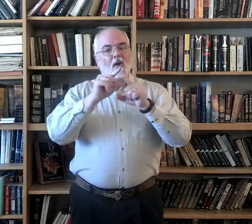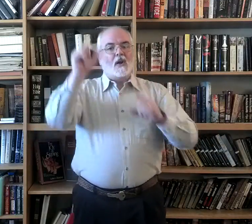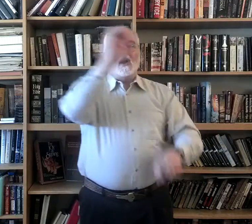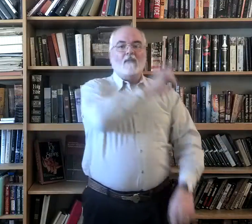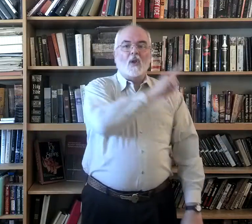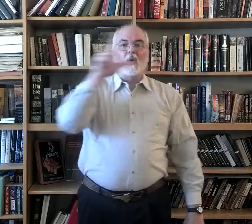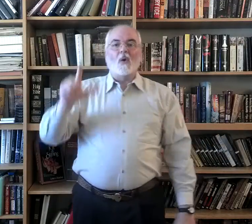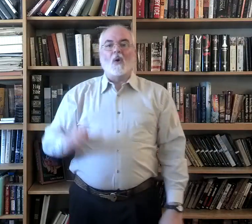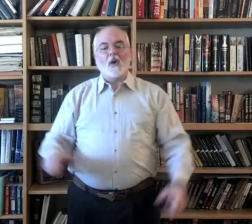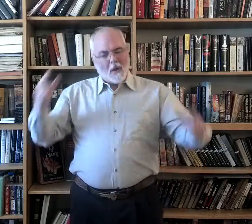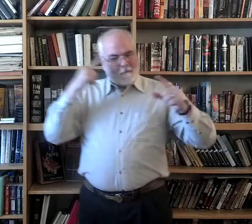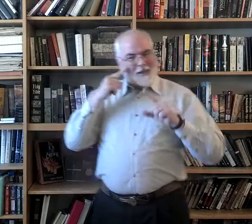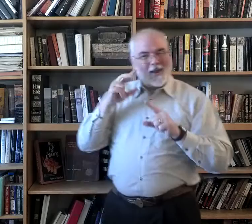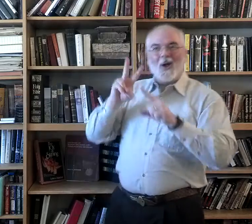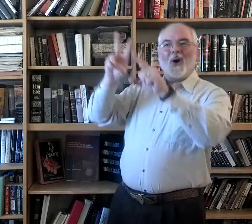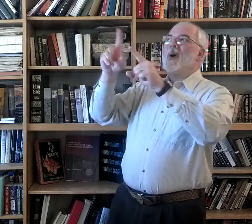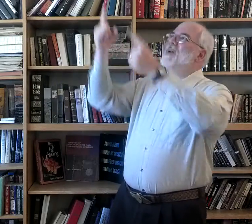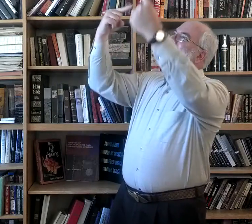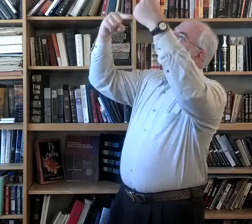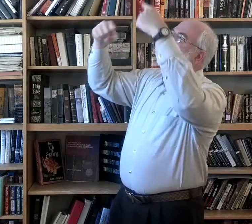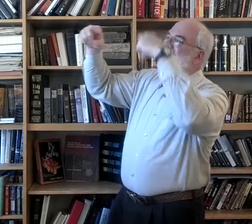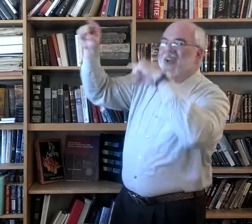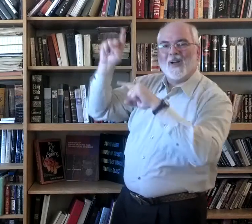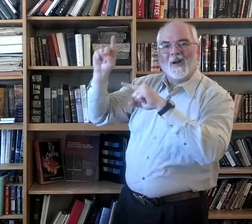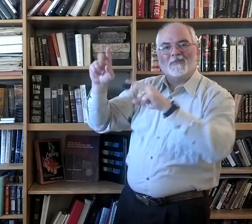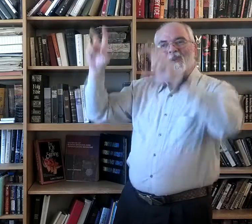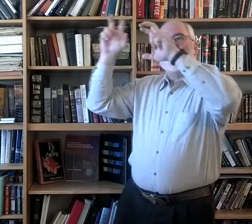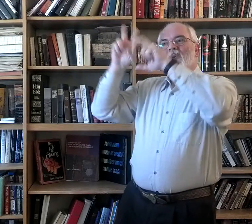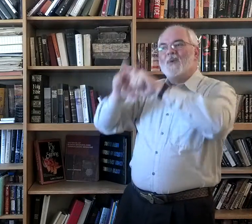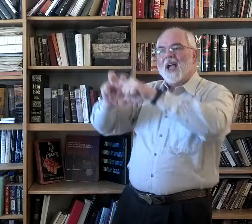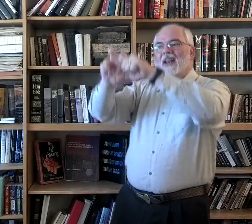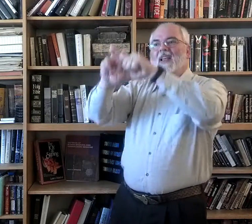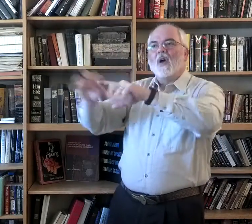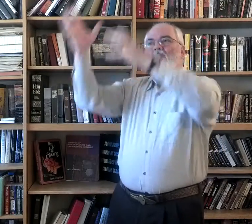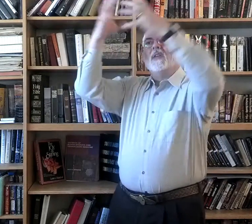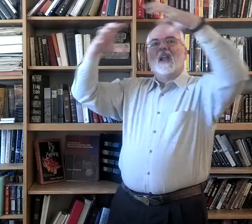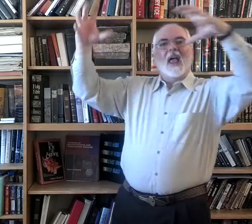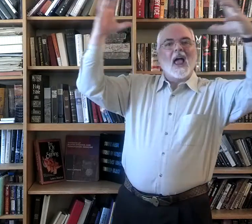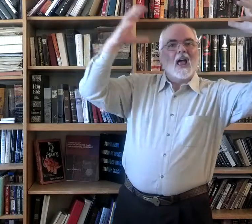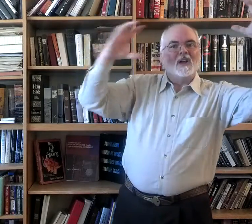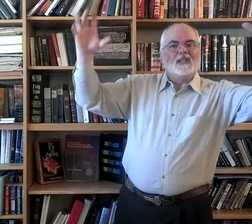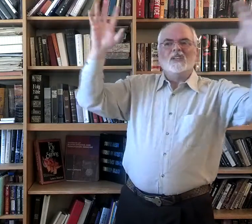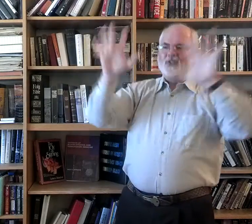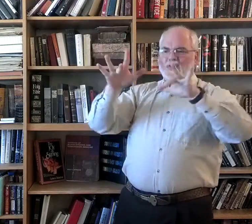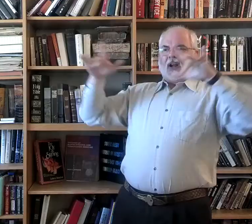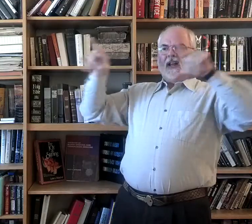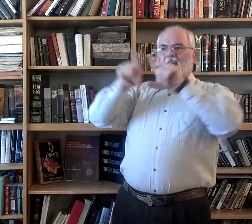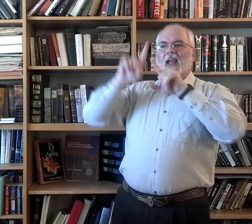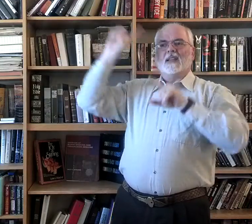of the Lord. Behold, he comes, riding on the clouds, shining like the